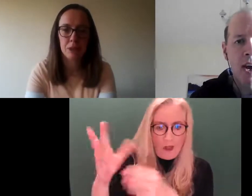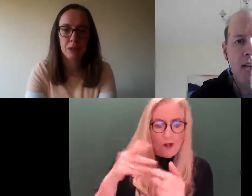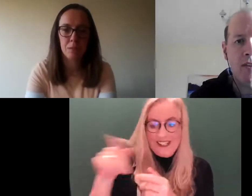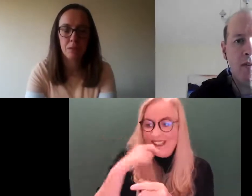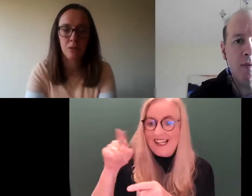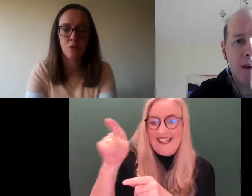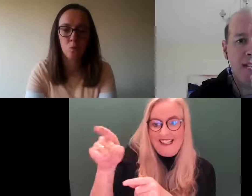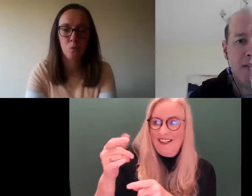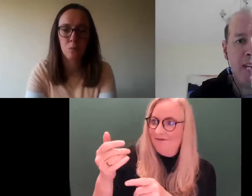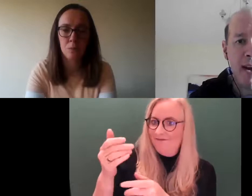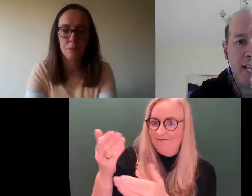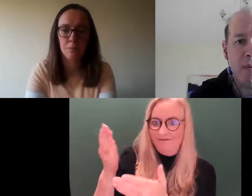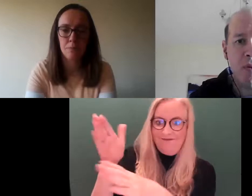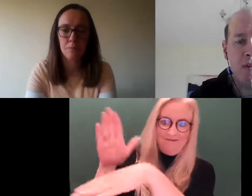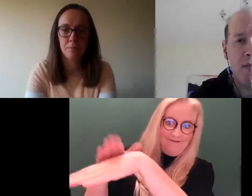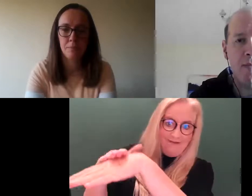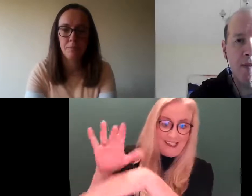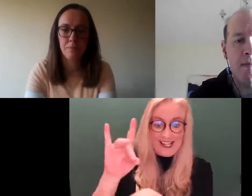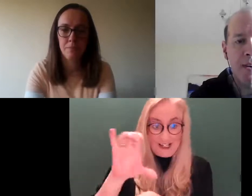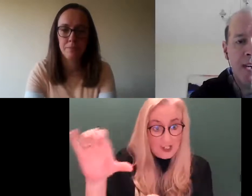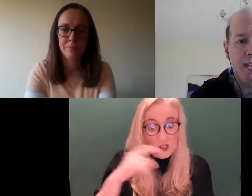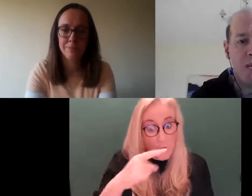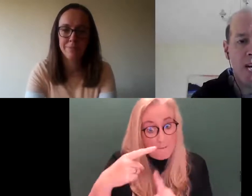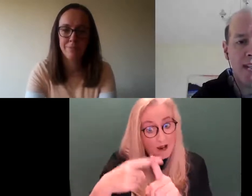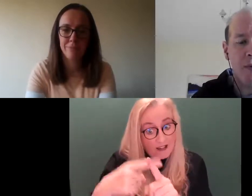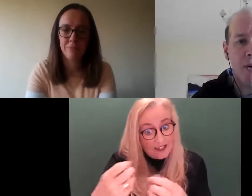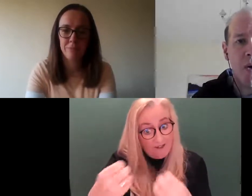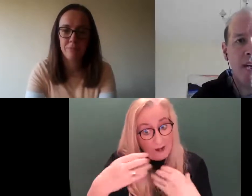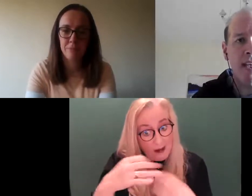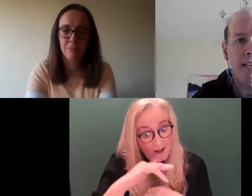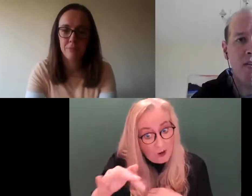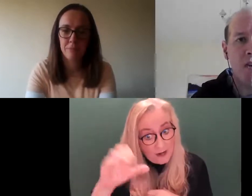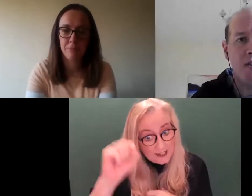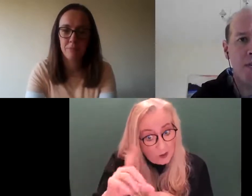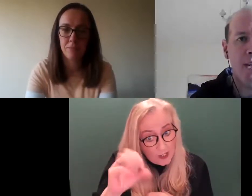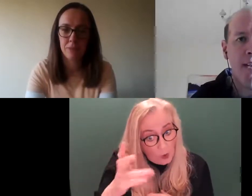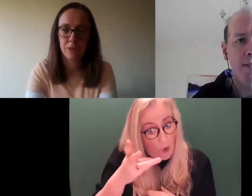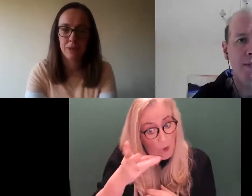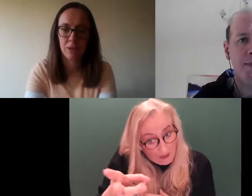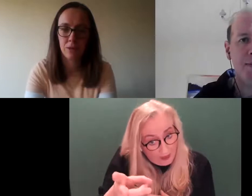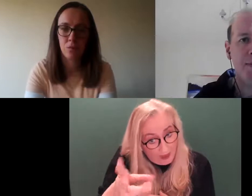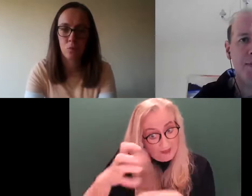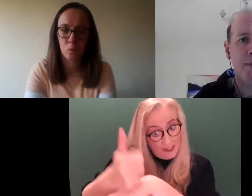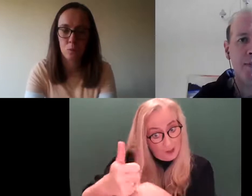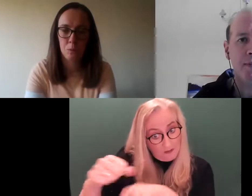Council. Positive feedback, I suppose, from South Dock that they will work on getting this service up and running?